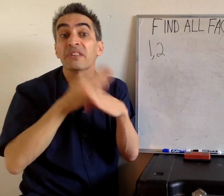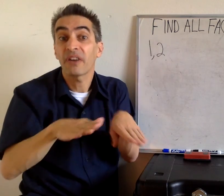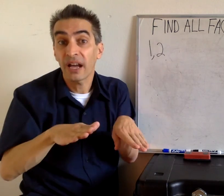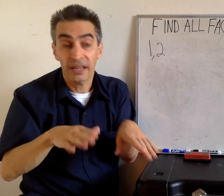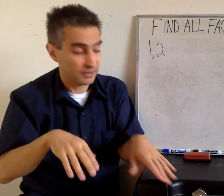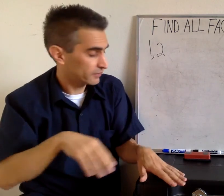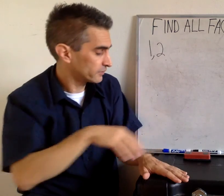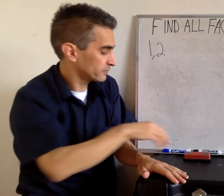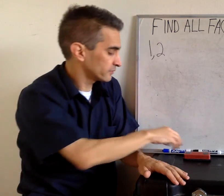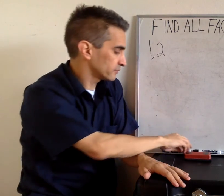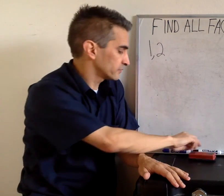Well, we can divide.